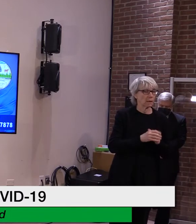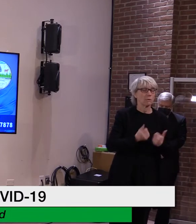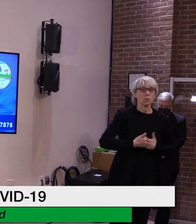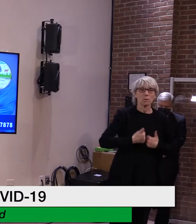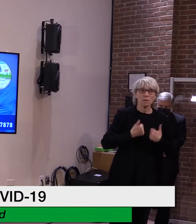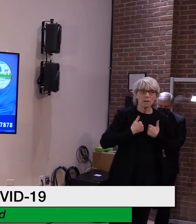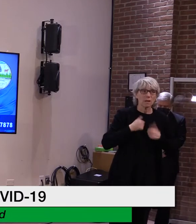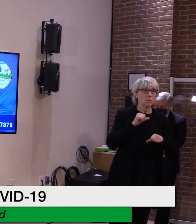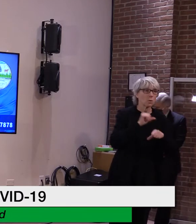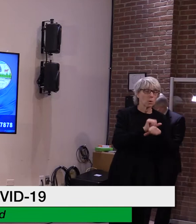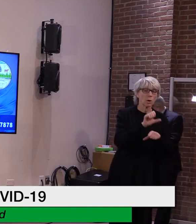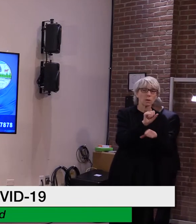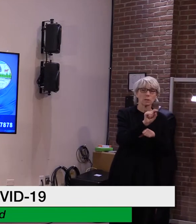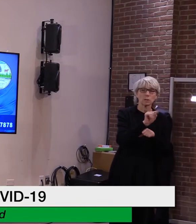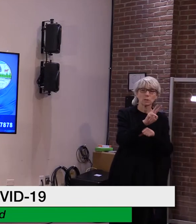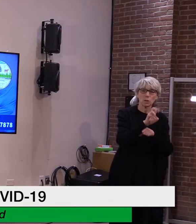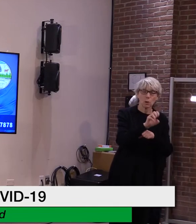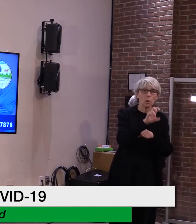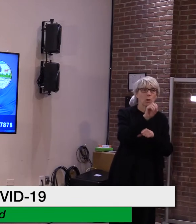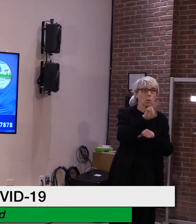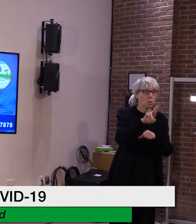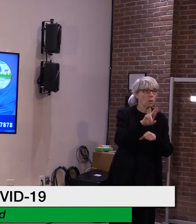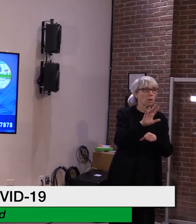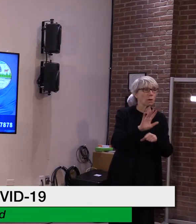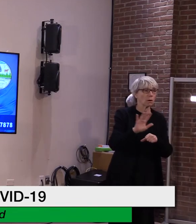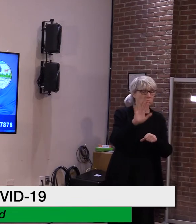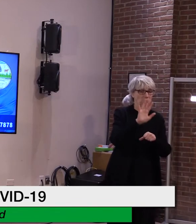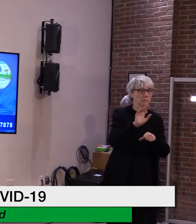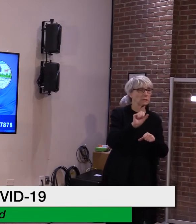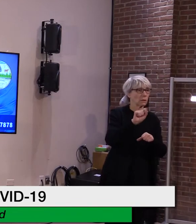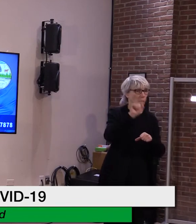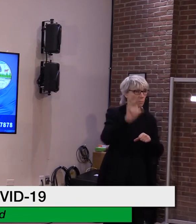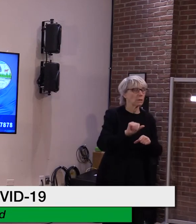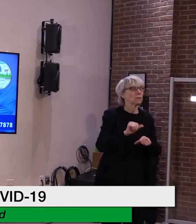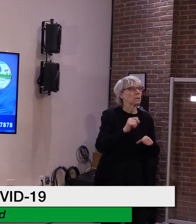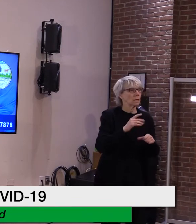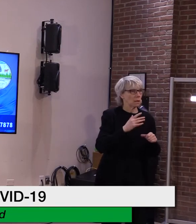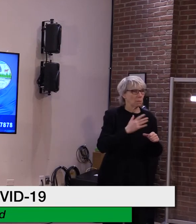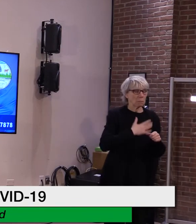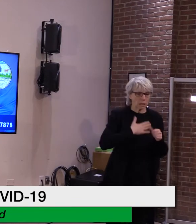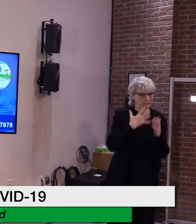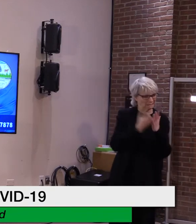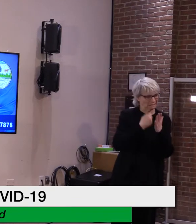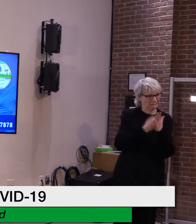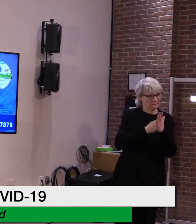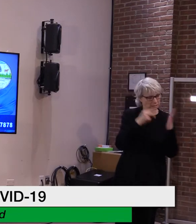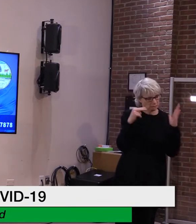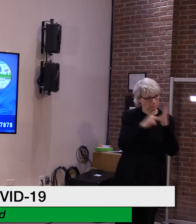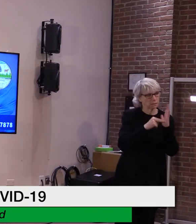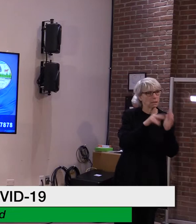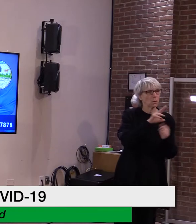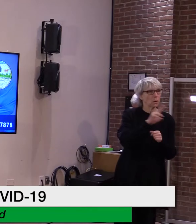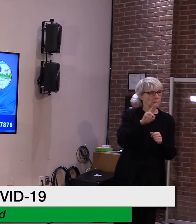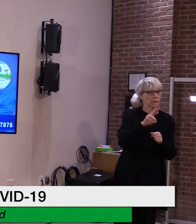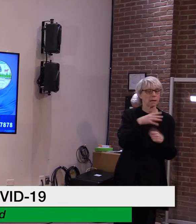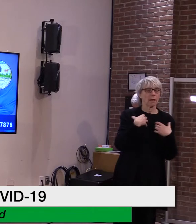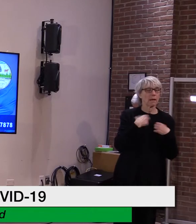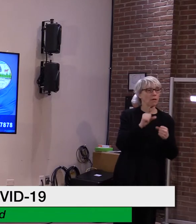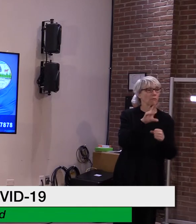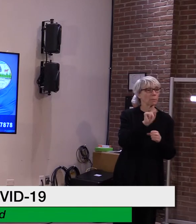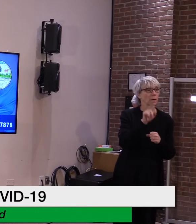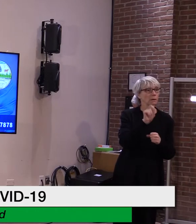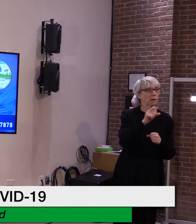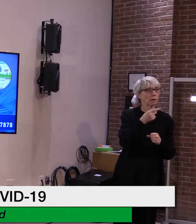and across the state to take advantage of regular test sites, which you can find on our website, healthvermont.gov slash